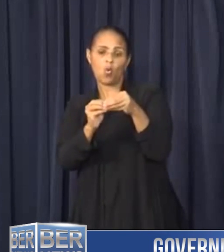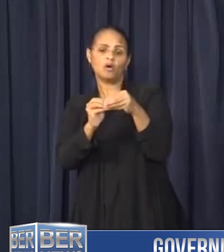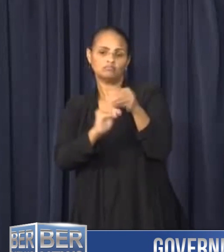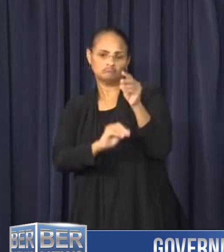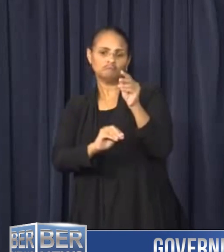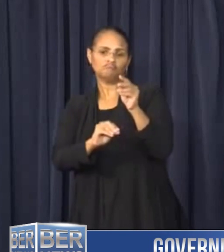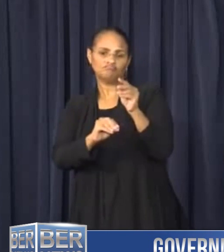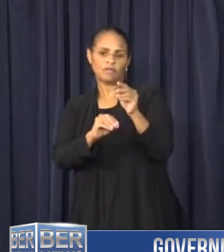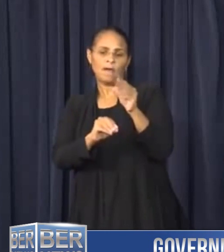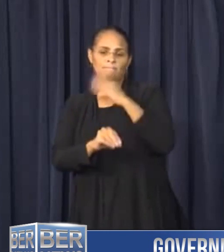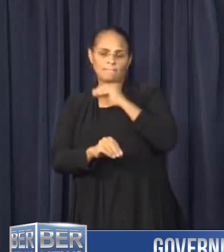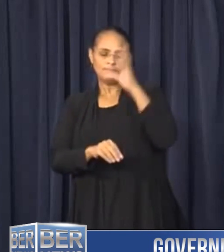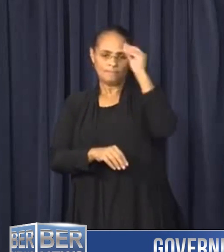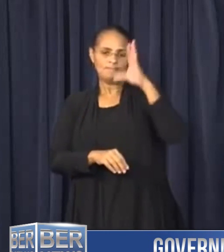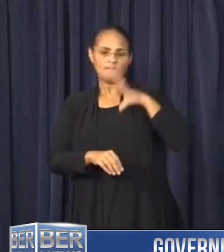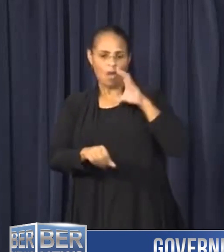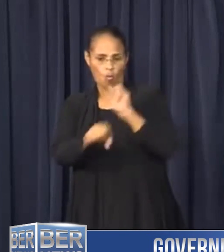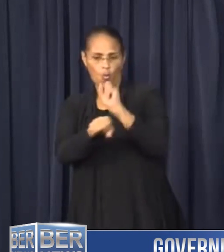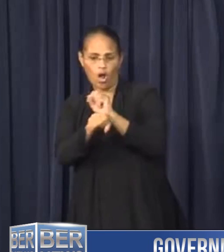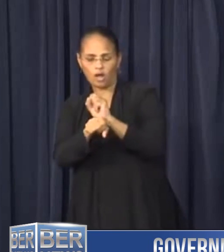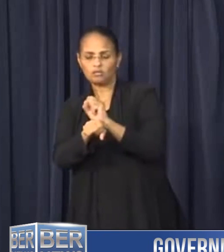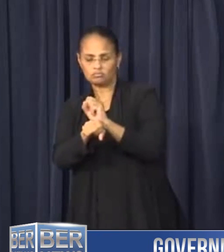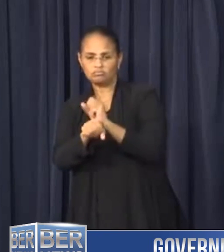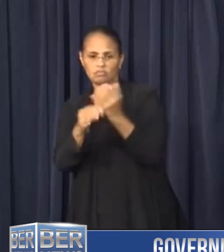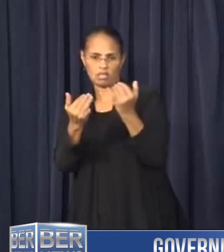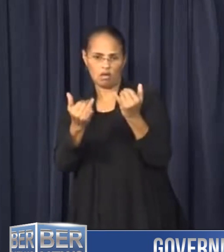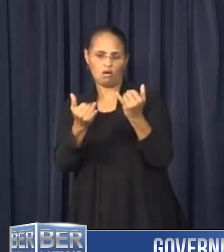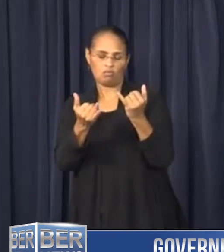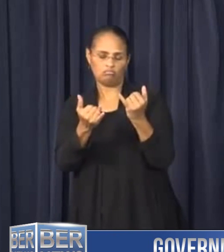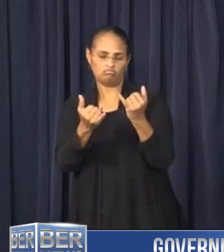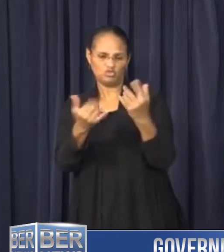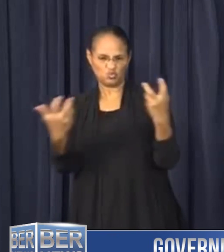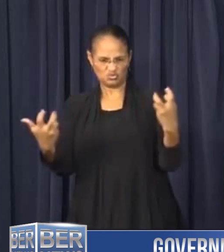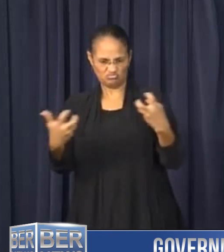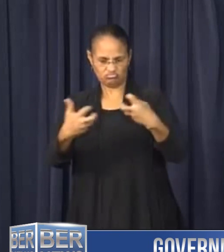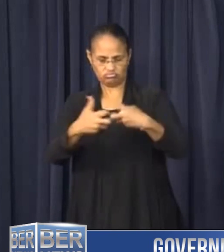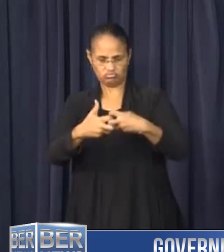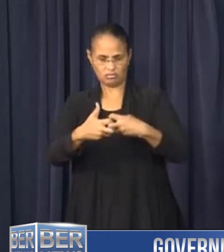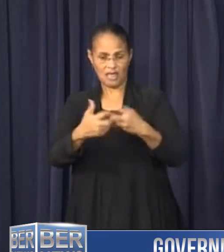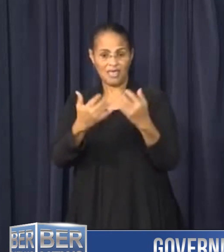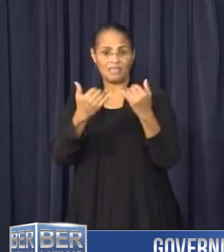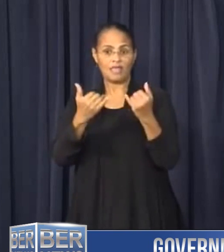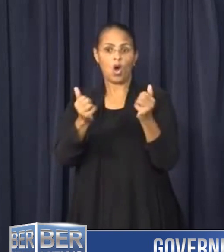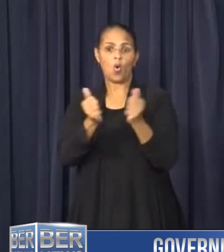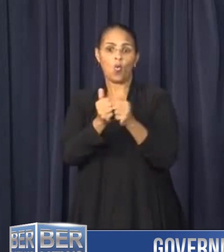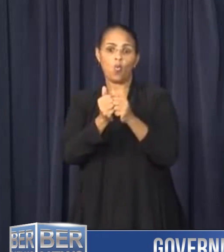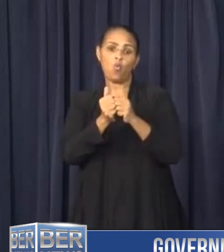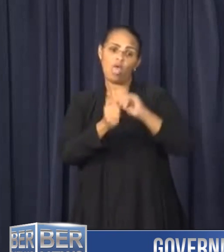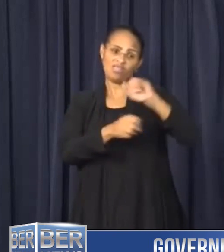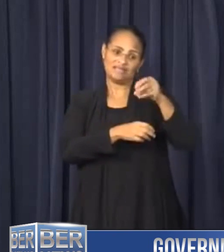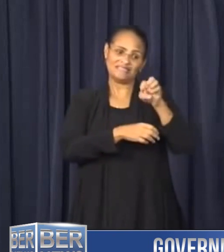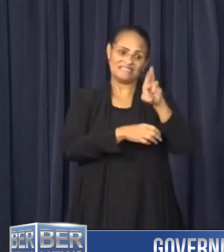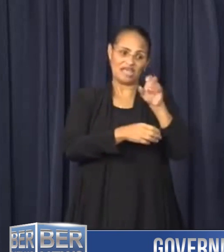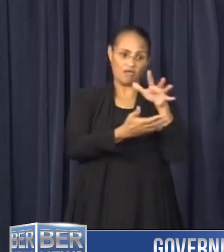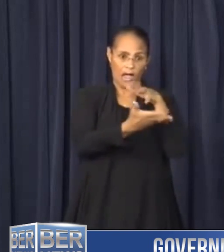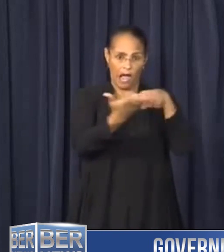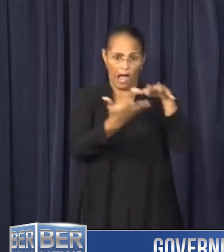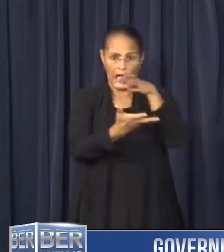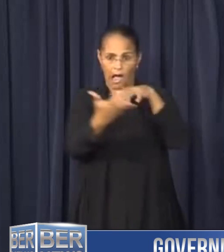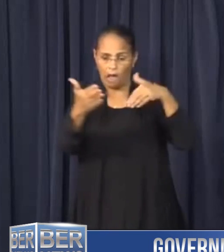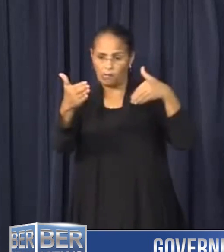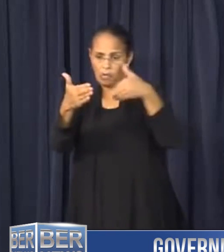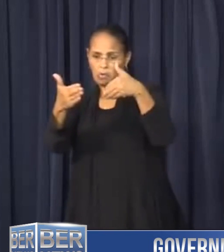to restore electricity to our remaining customers without power. With the approach of Tropical Storm Jerry, Belko staff are